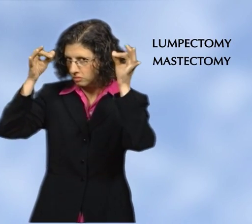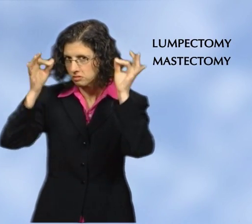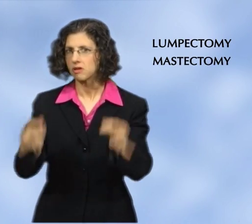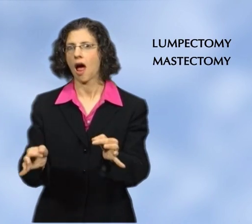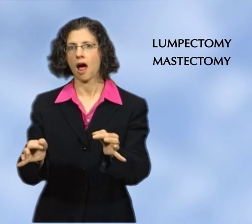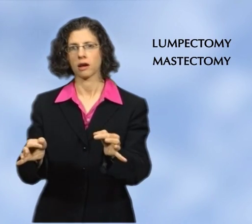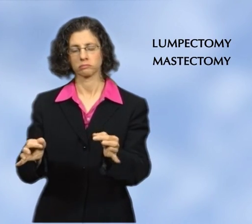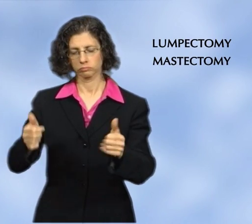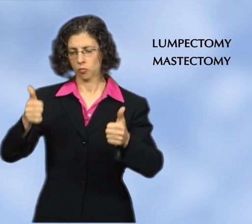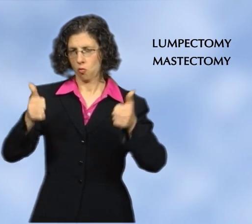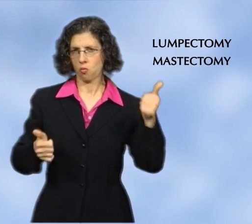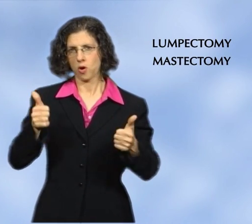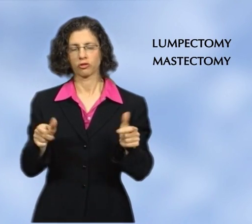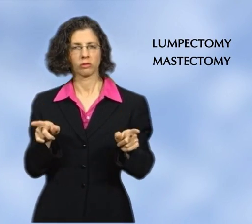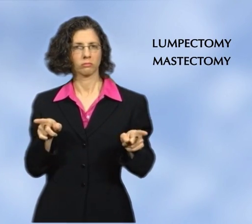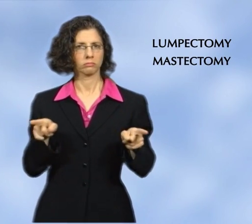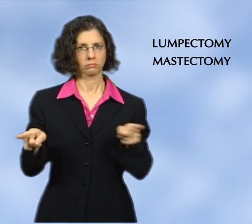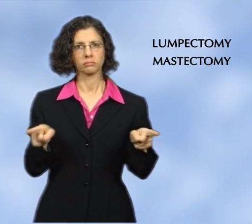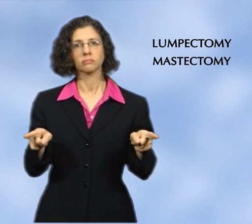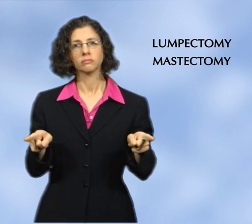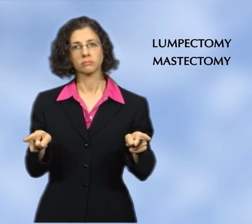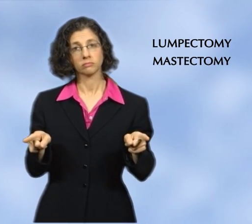which treatment you should have.